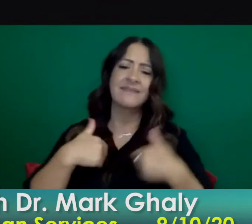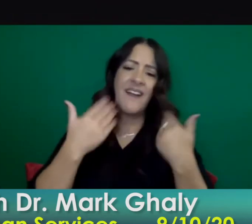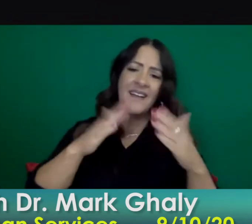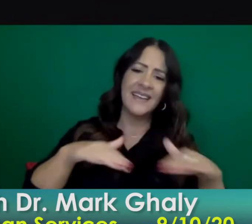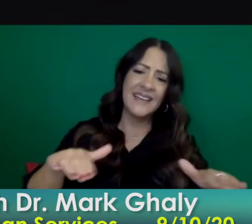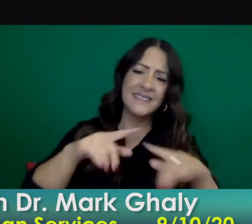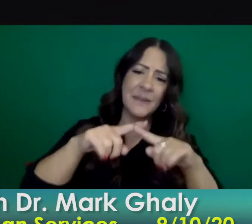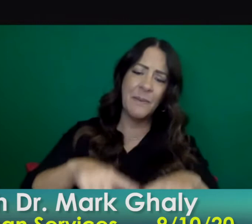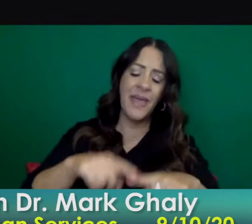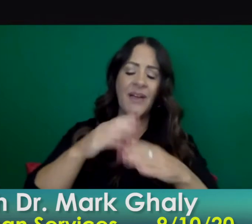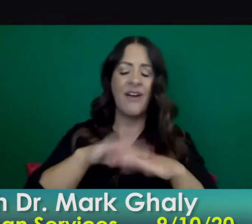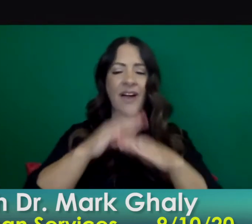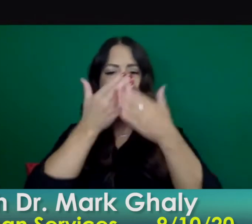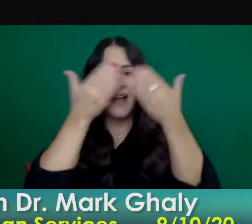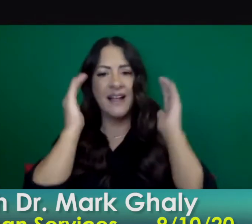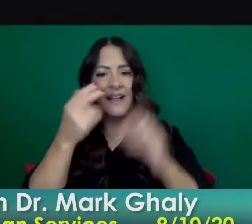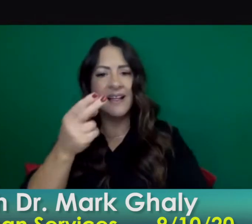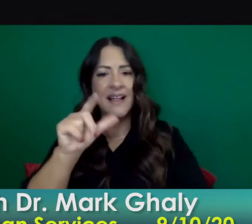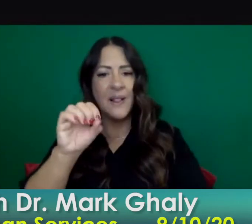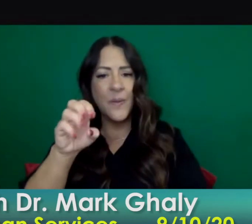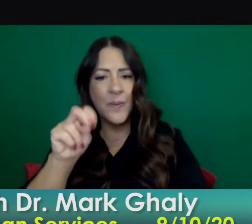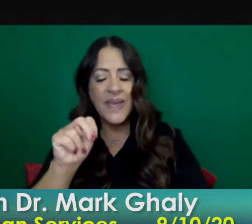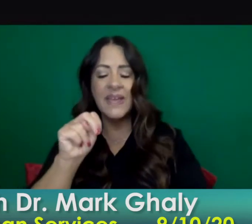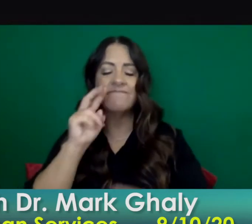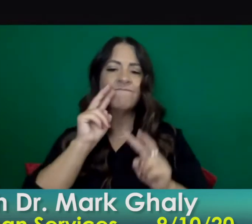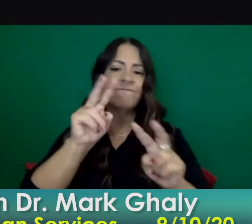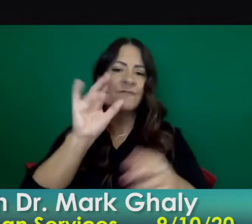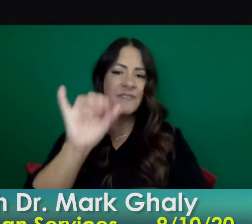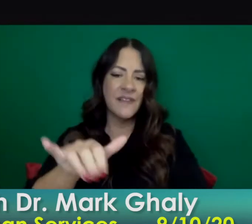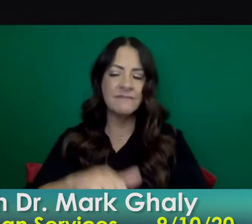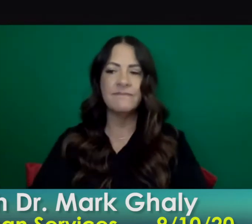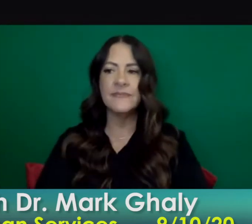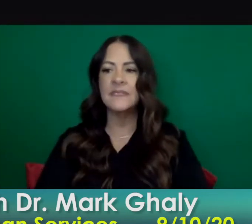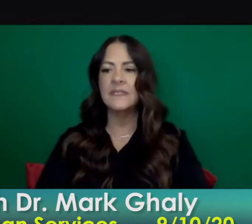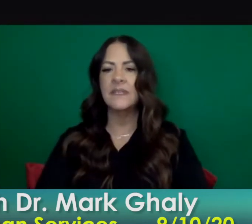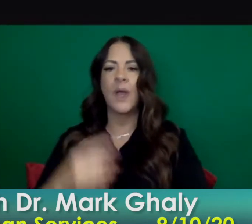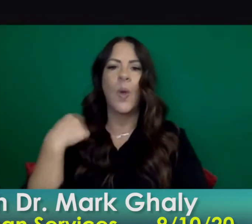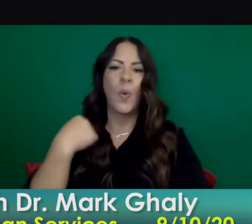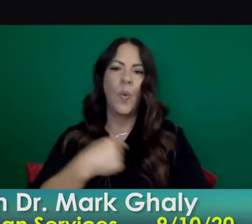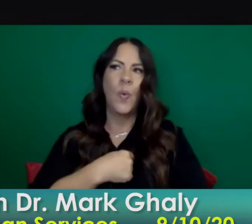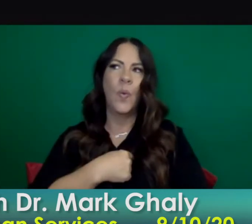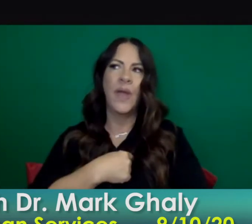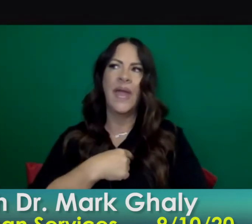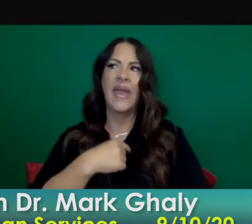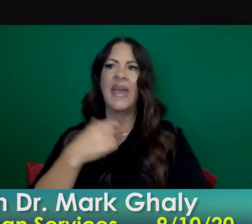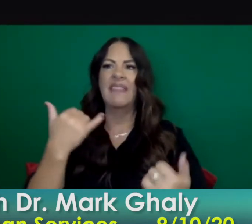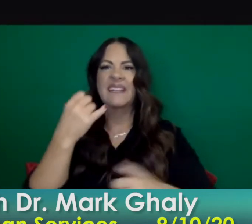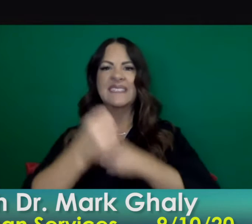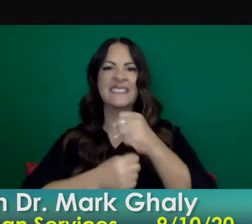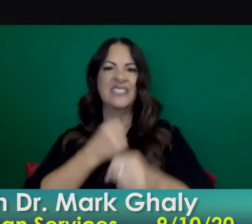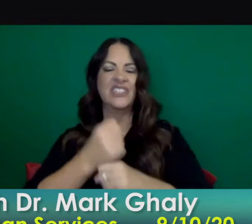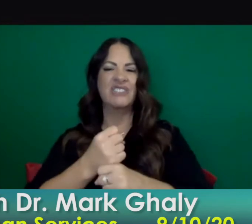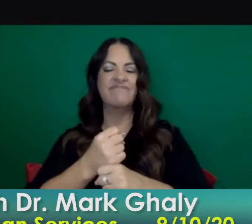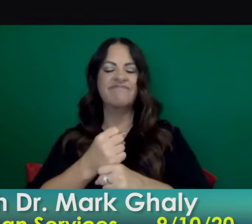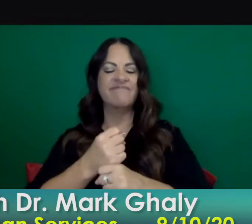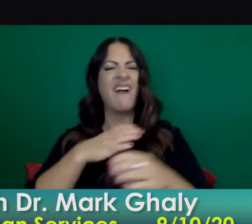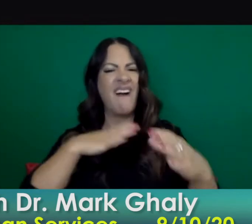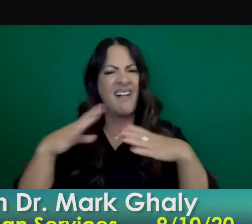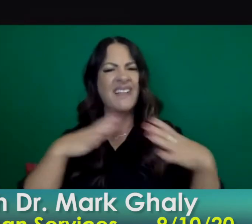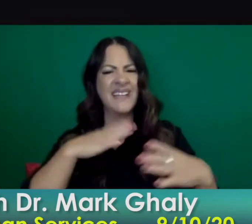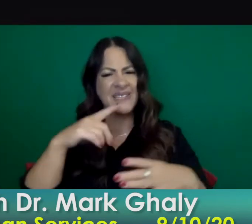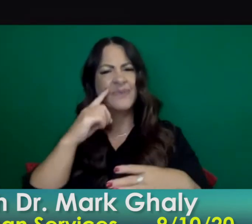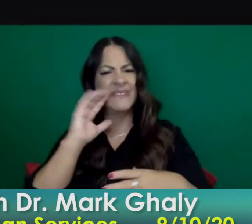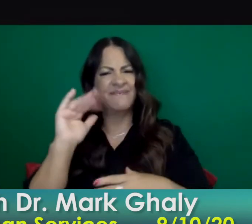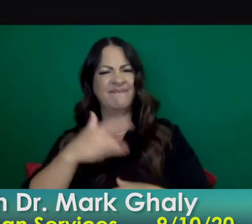uh a highlight of the year i think there's no doubt that we're going to have a very different holiday season and preparing our